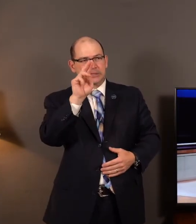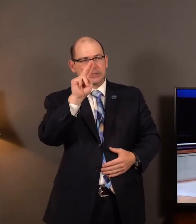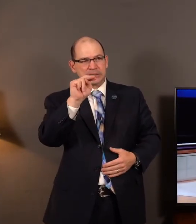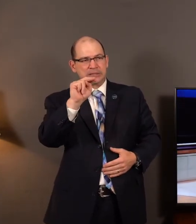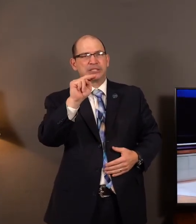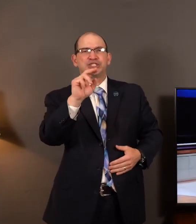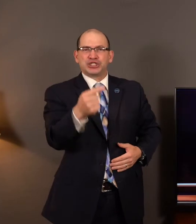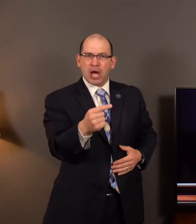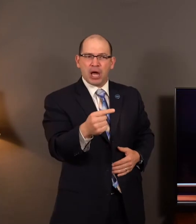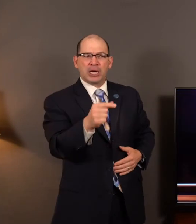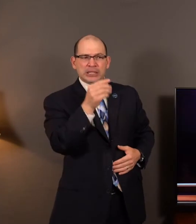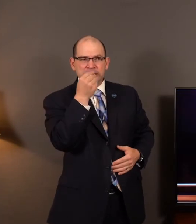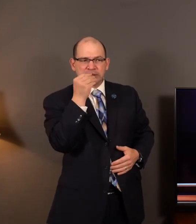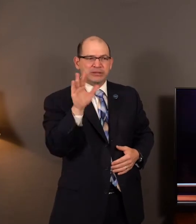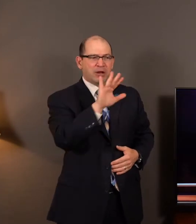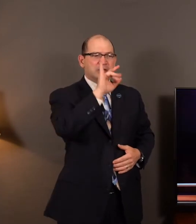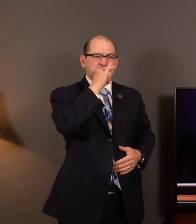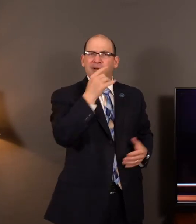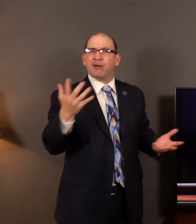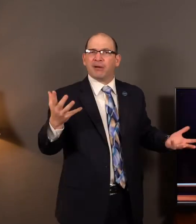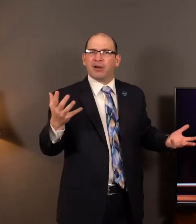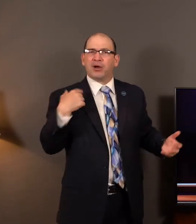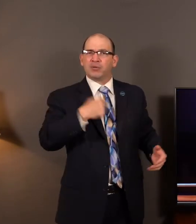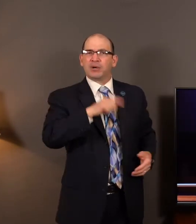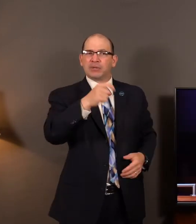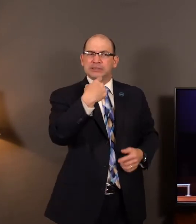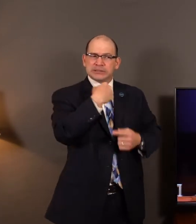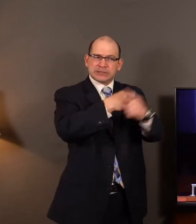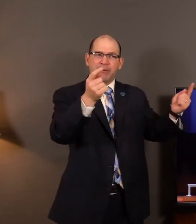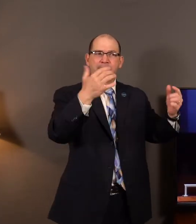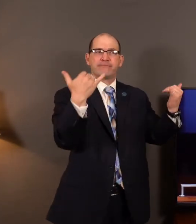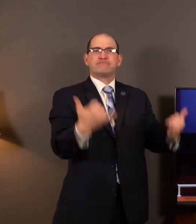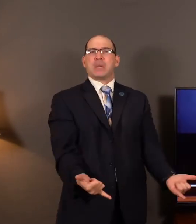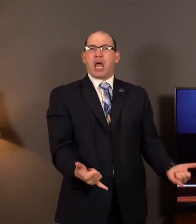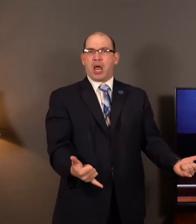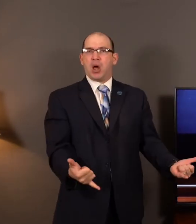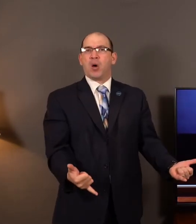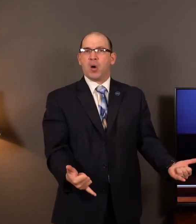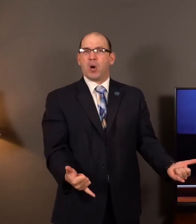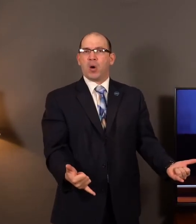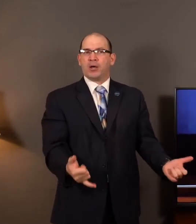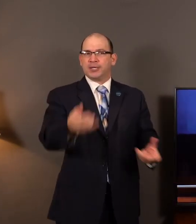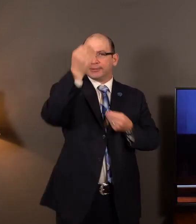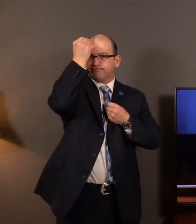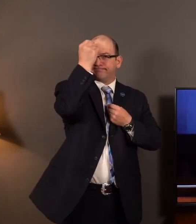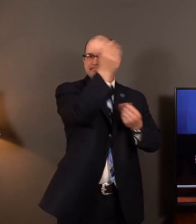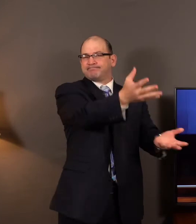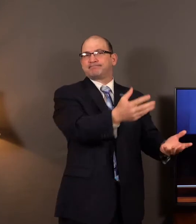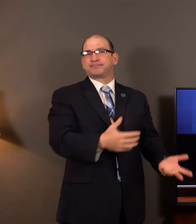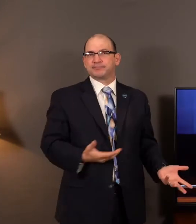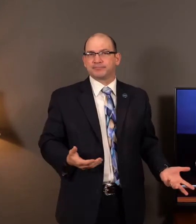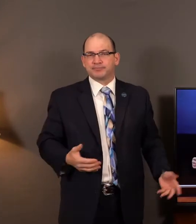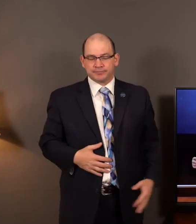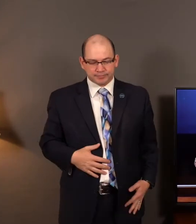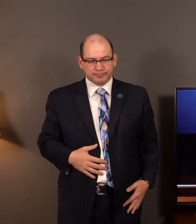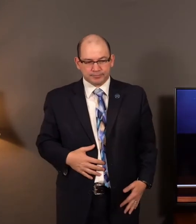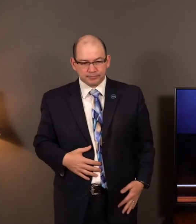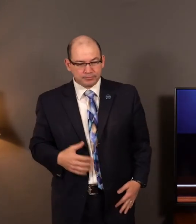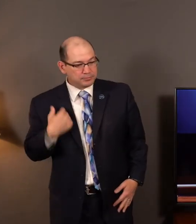their own children. We've got to take this to them. We've got to let them know what God has done and then they said as they talked, we can't wait till tomorrow